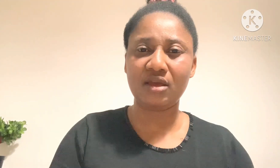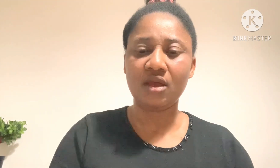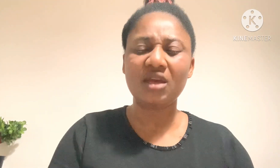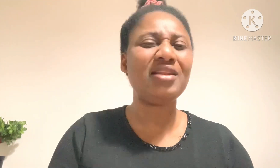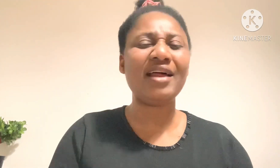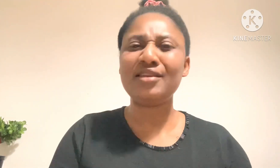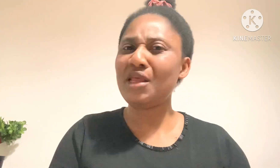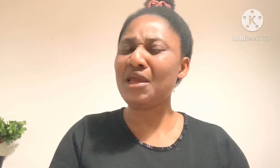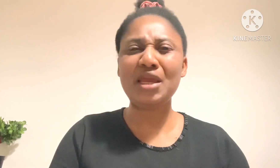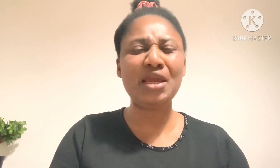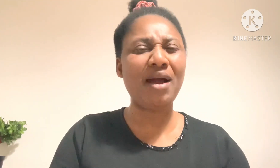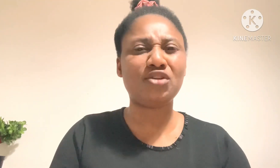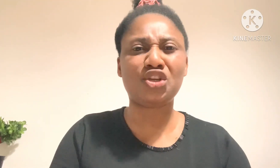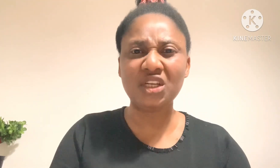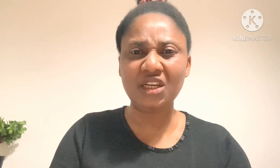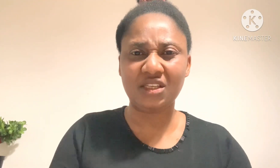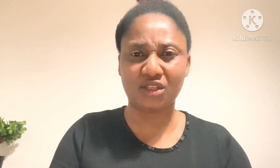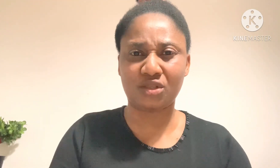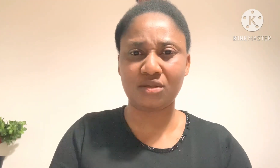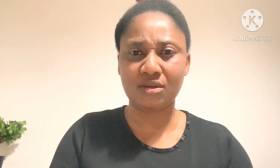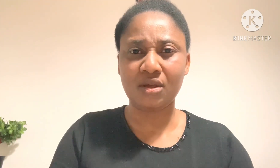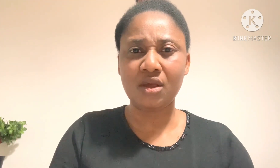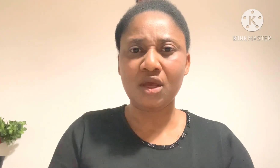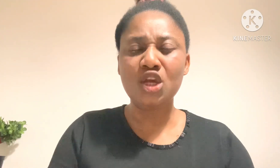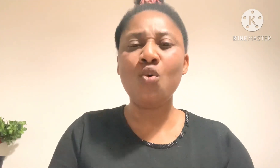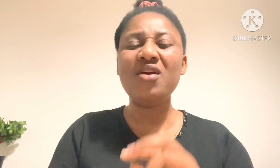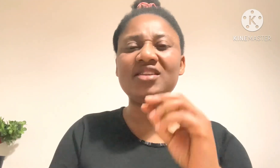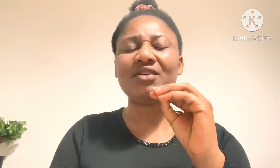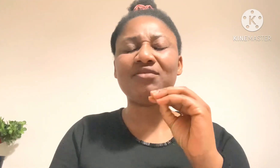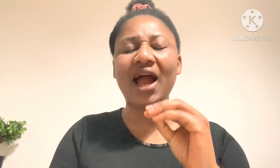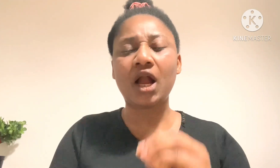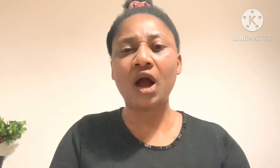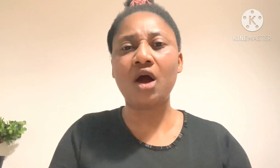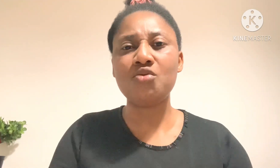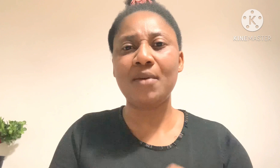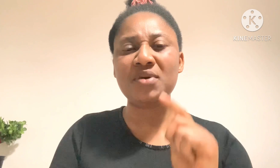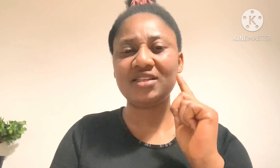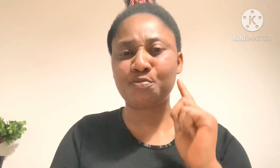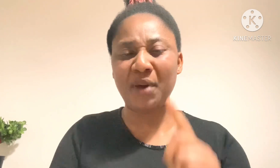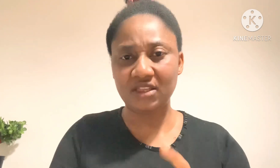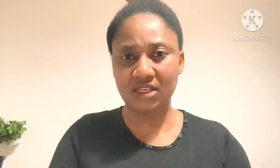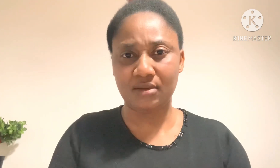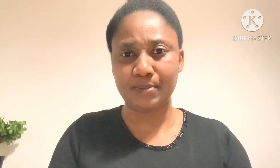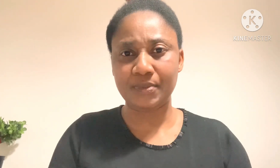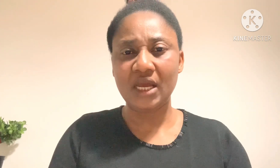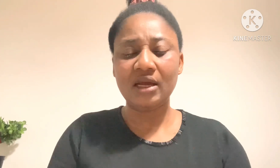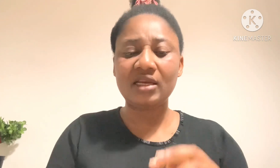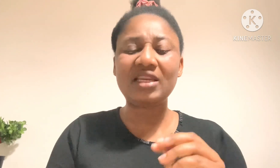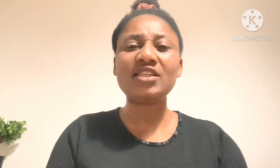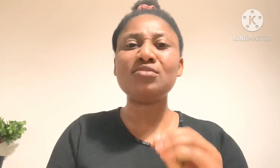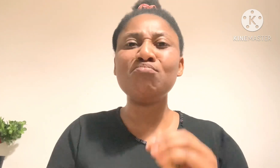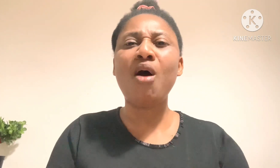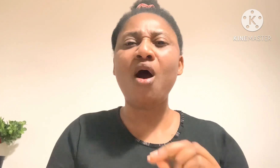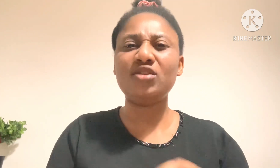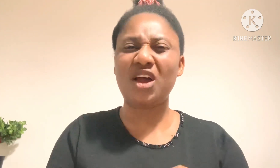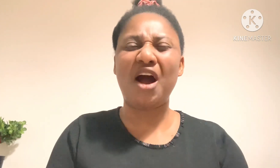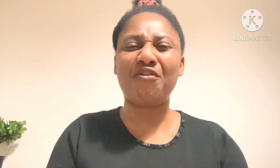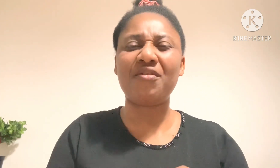In the name of Jesus. You will receive that call. will be expecting. This month of